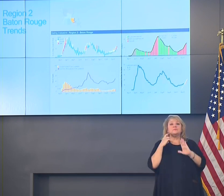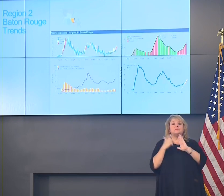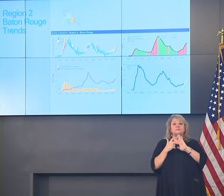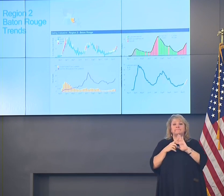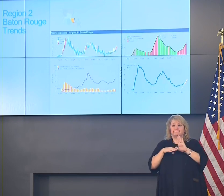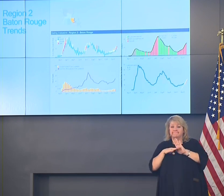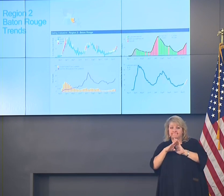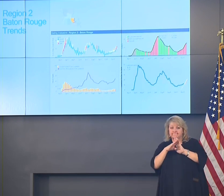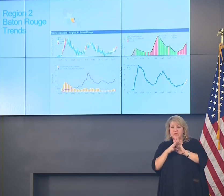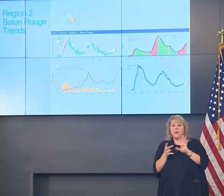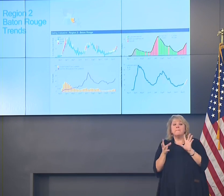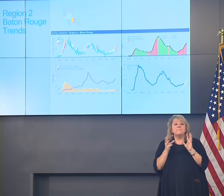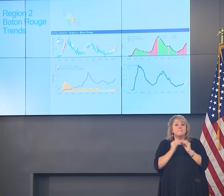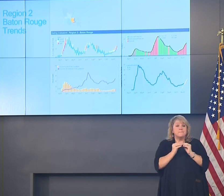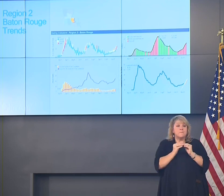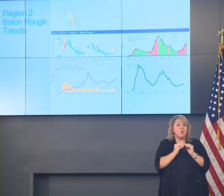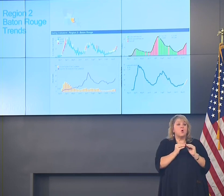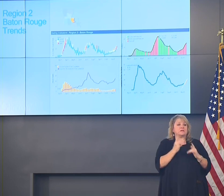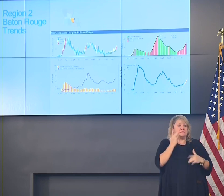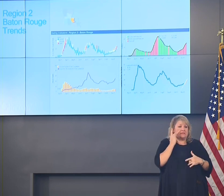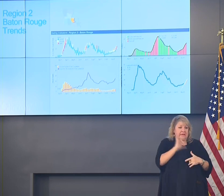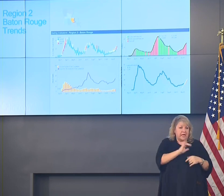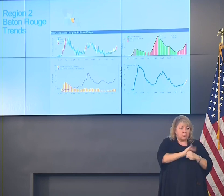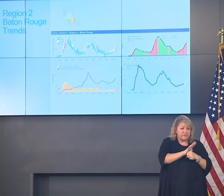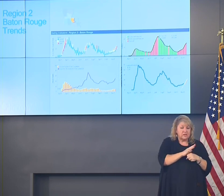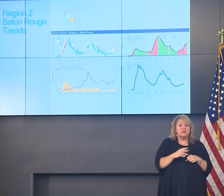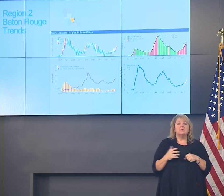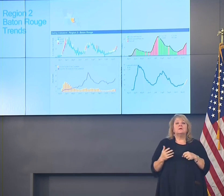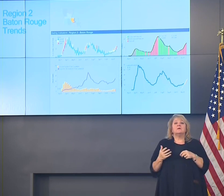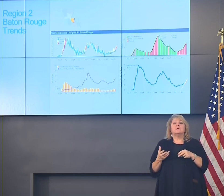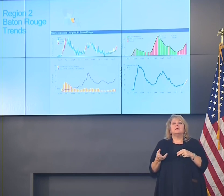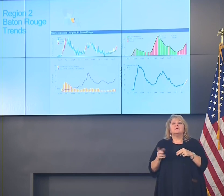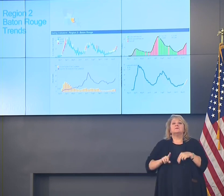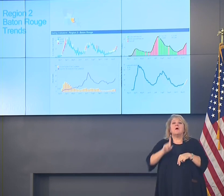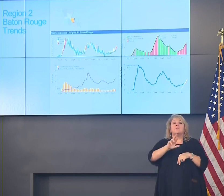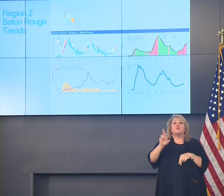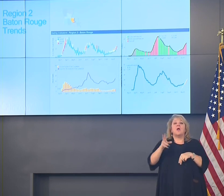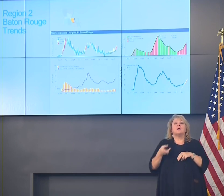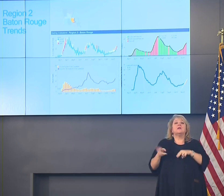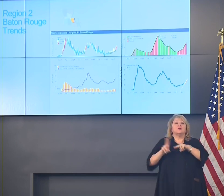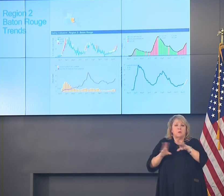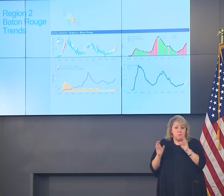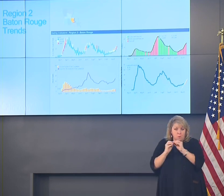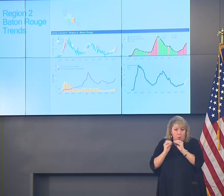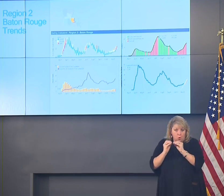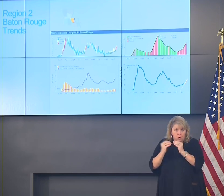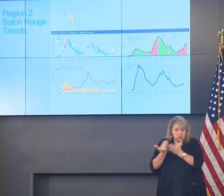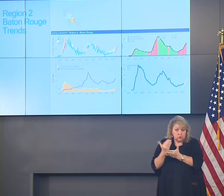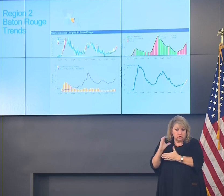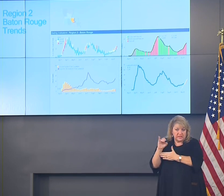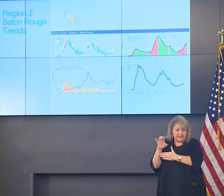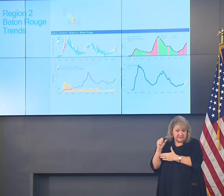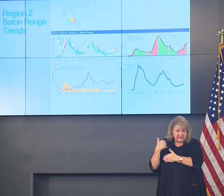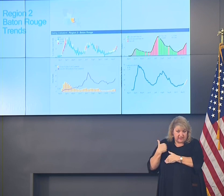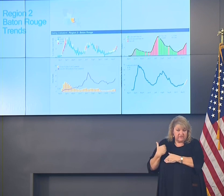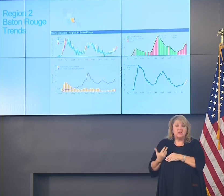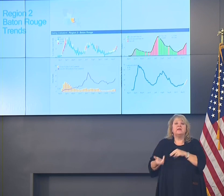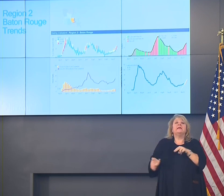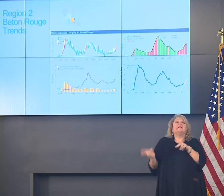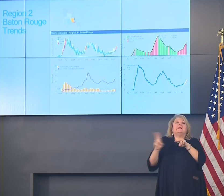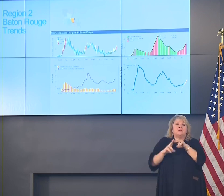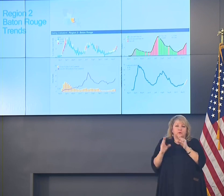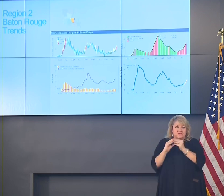increase in COVID-like illness, a sharp increase top right in new cases, increase in percent positivity,